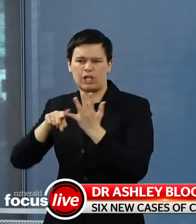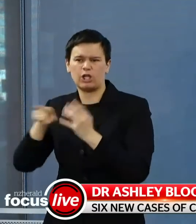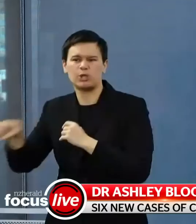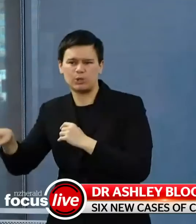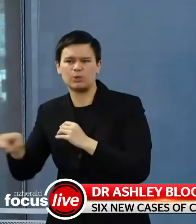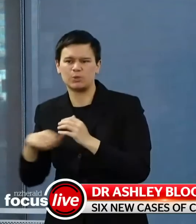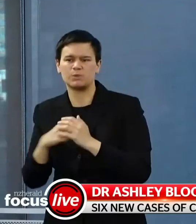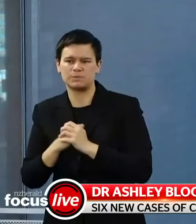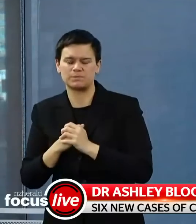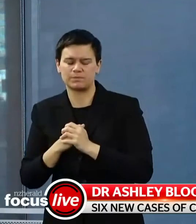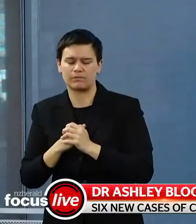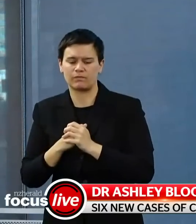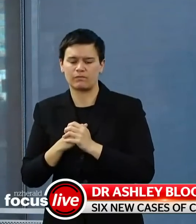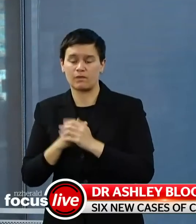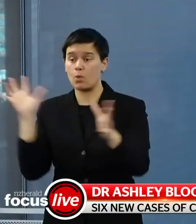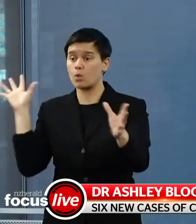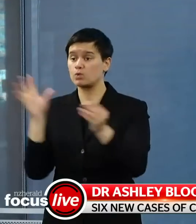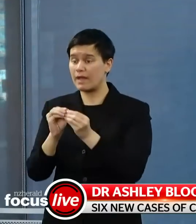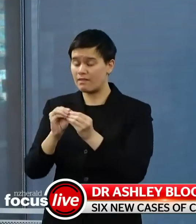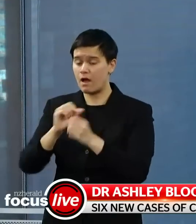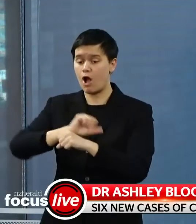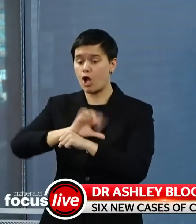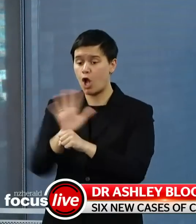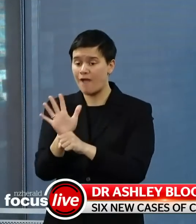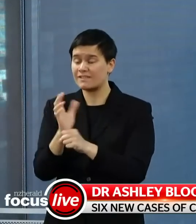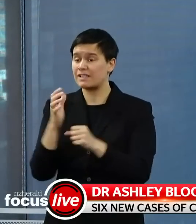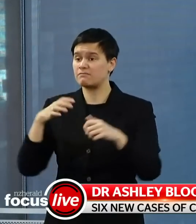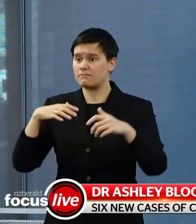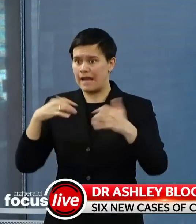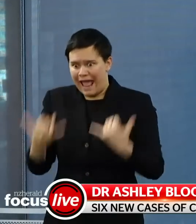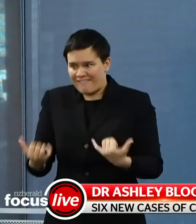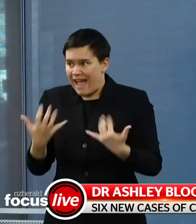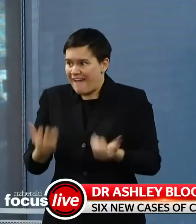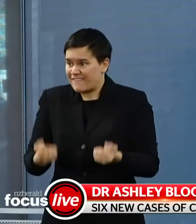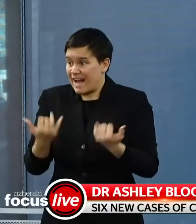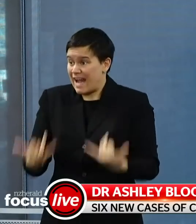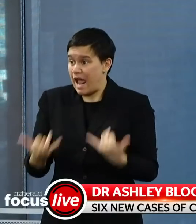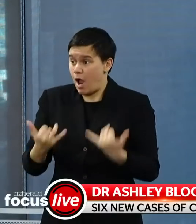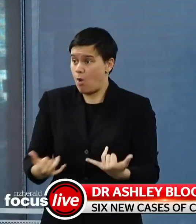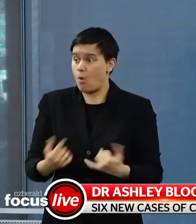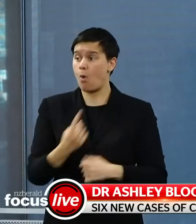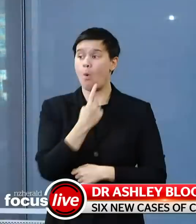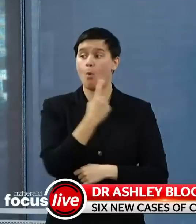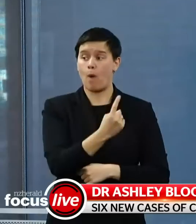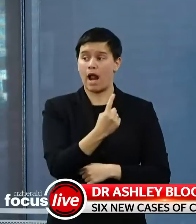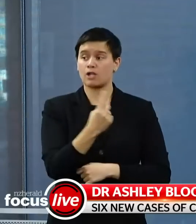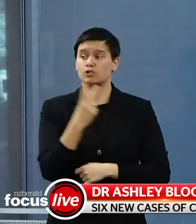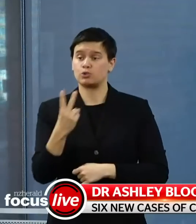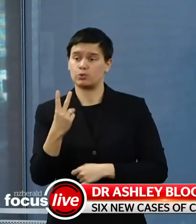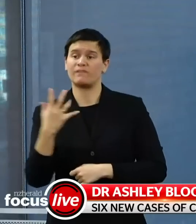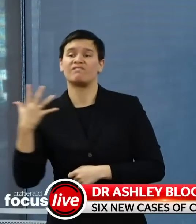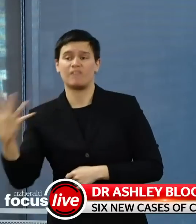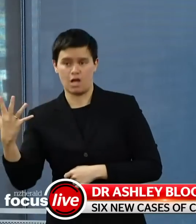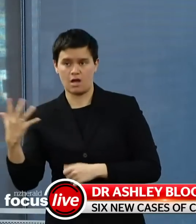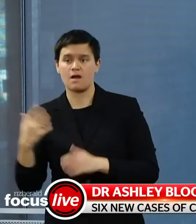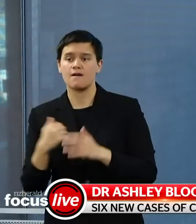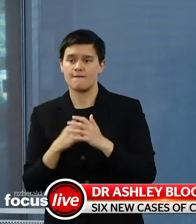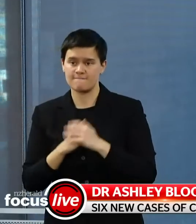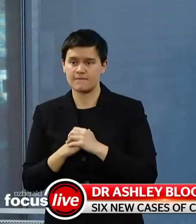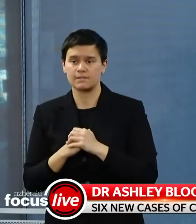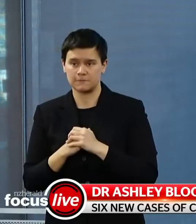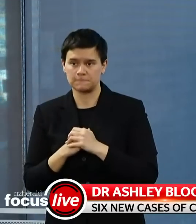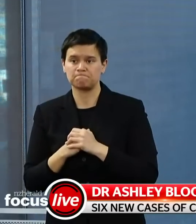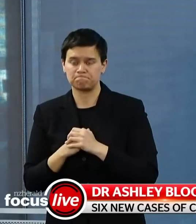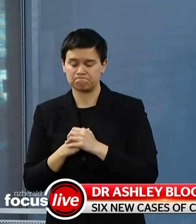number of active cases is therefore 125. 43 of those are imported cases identified and